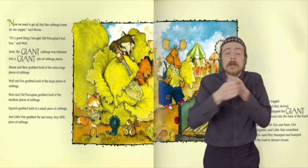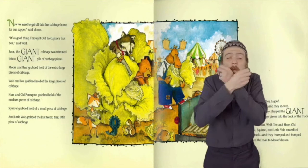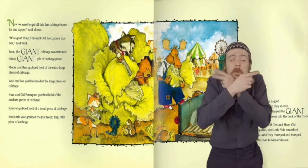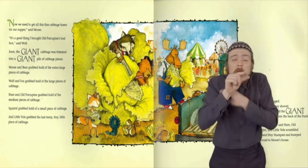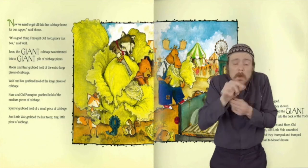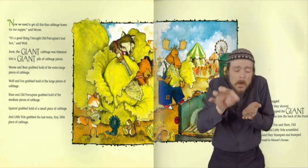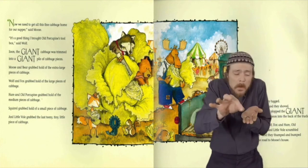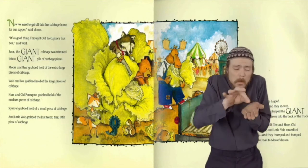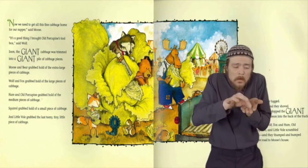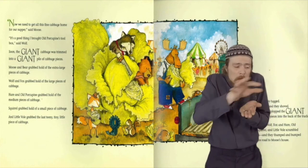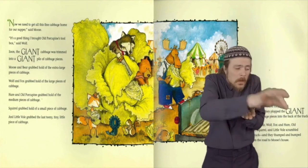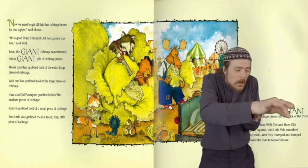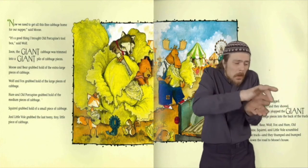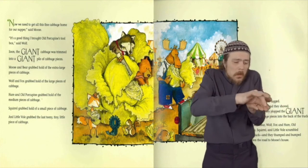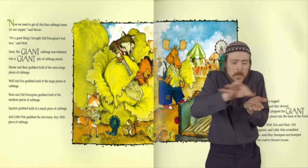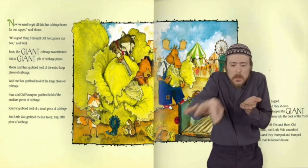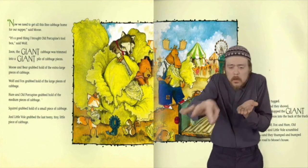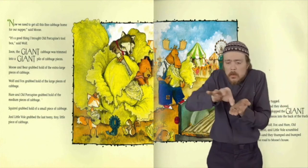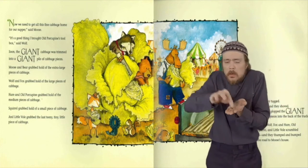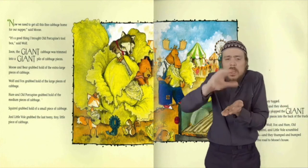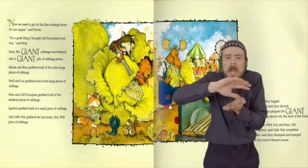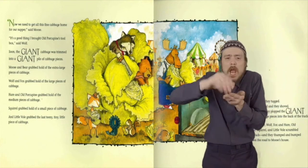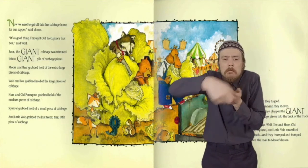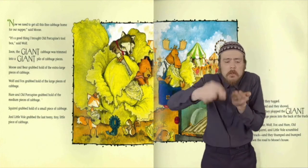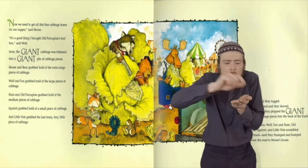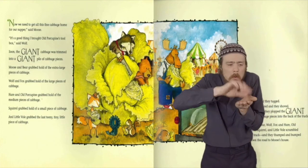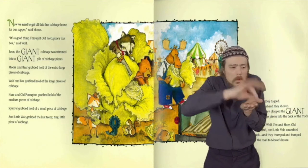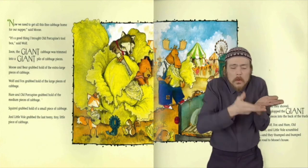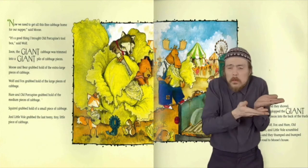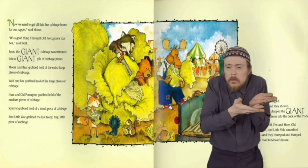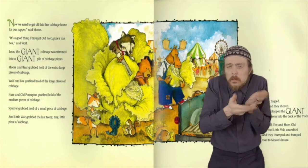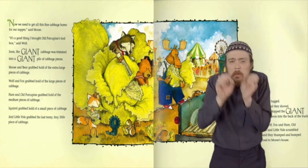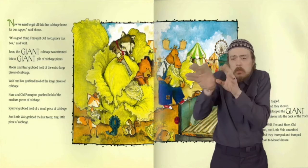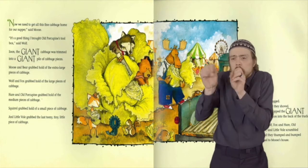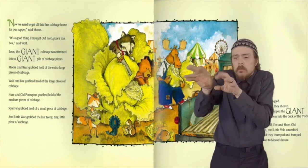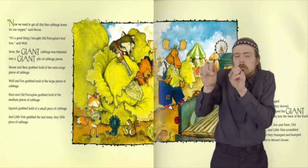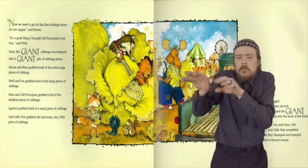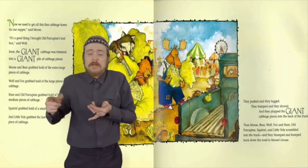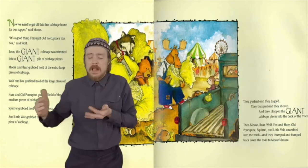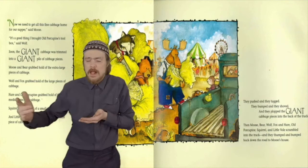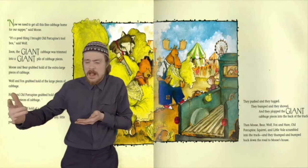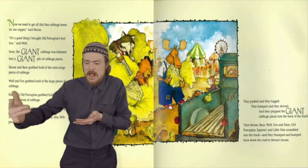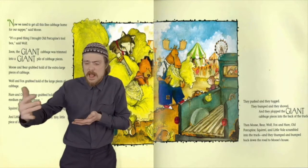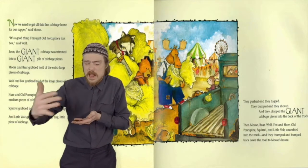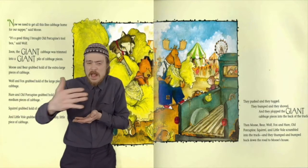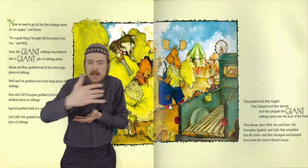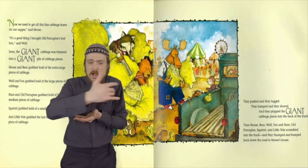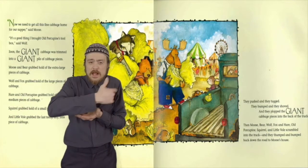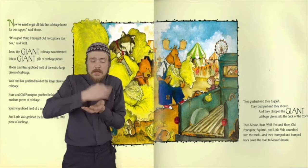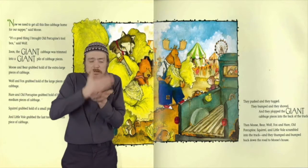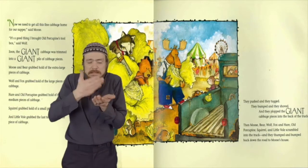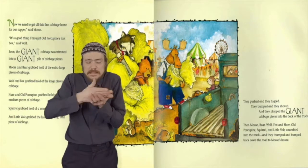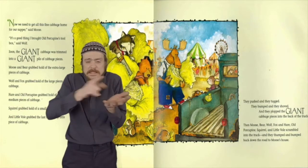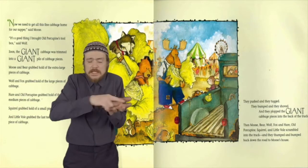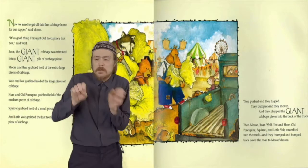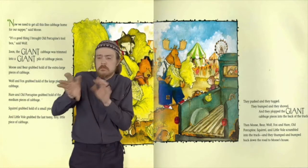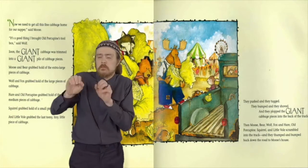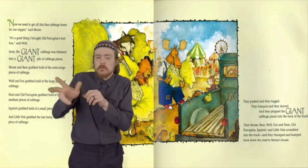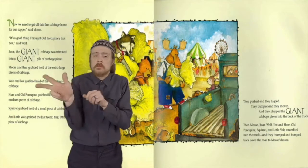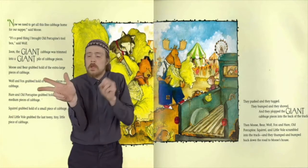medium pieces of cabbage. Squirrel grabbed hold of a small piece of cabbage. And Little Vol grabbed the last teeny tiny